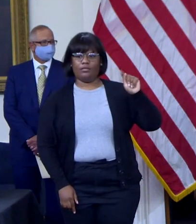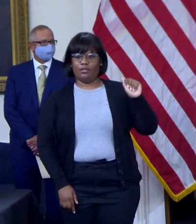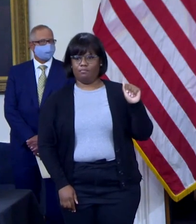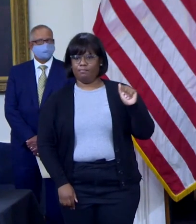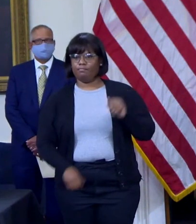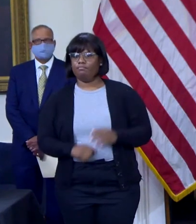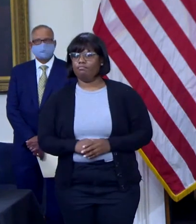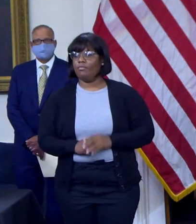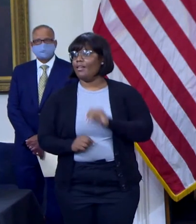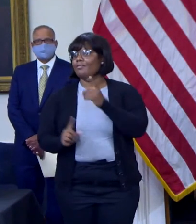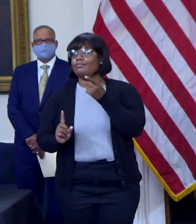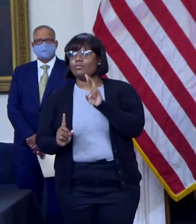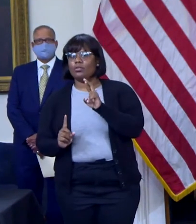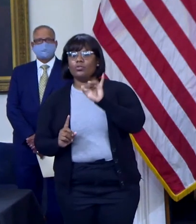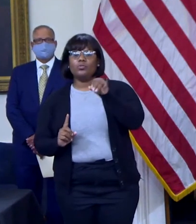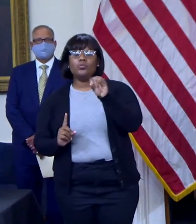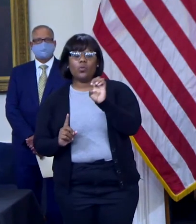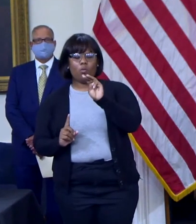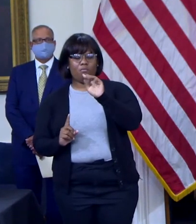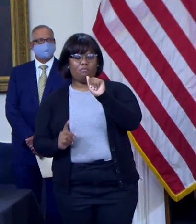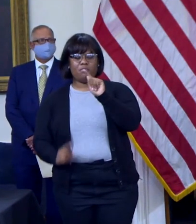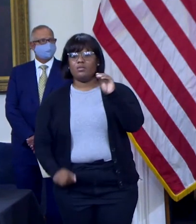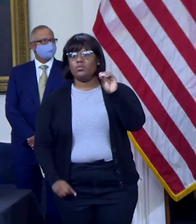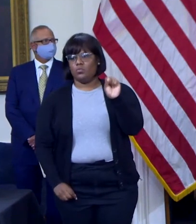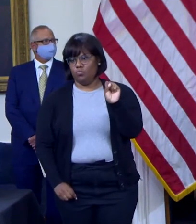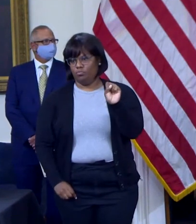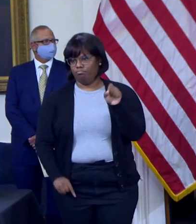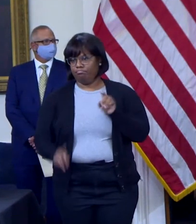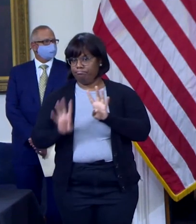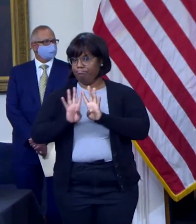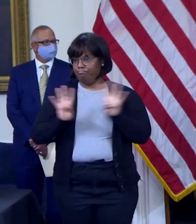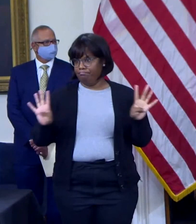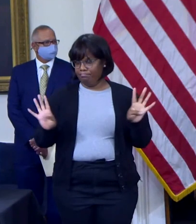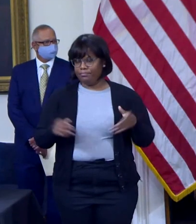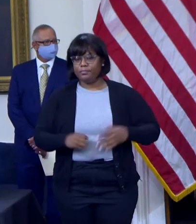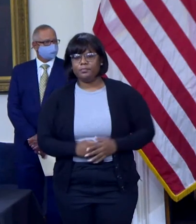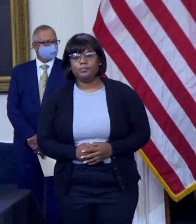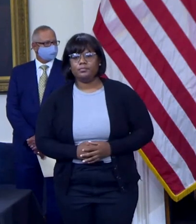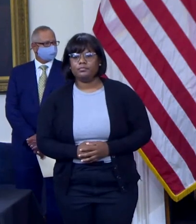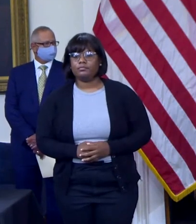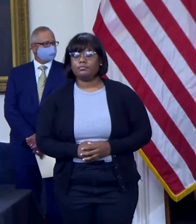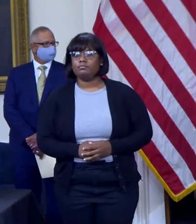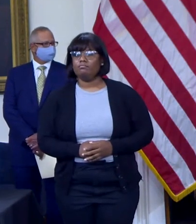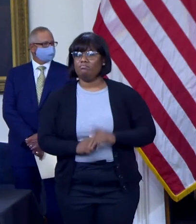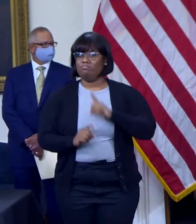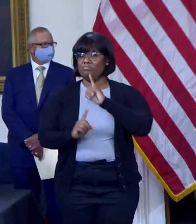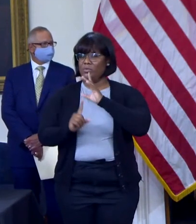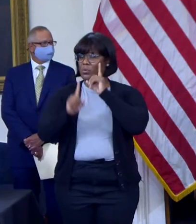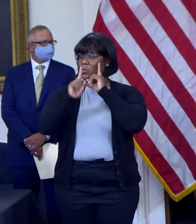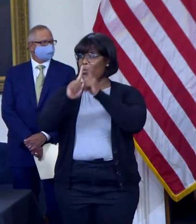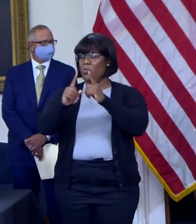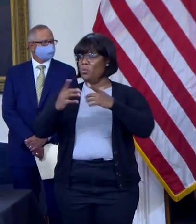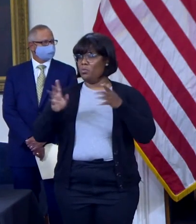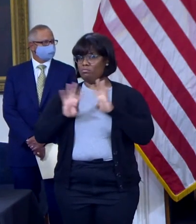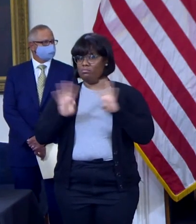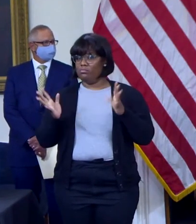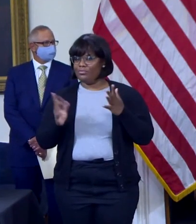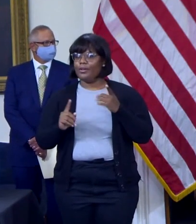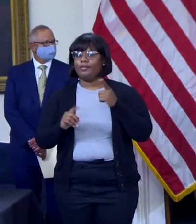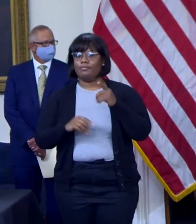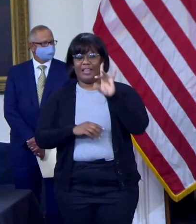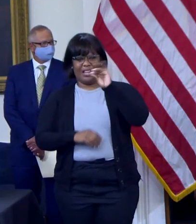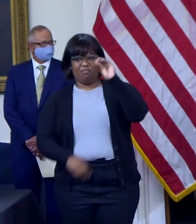After vaccinating 70% of Maryland adults by Memorial Day, months ahead of the goal set by President Biden,